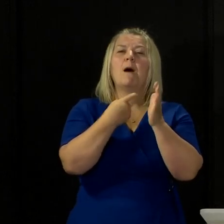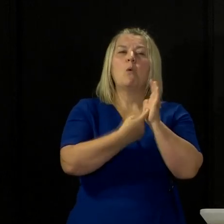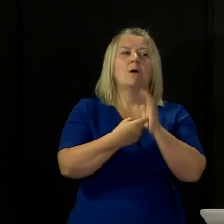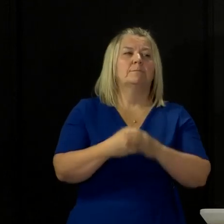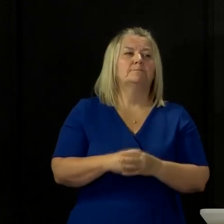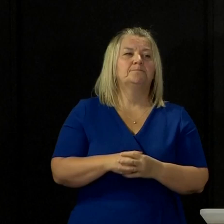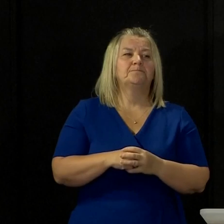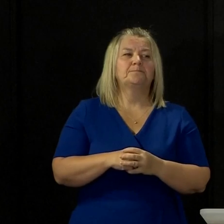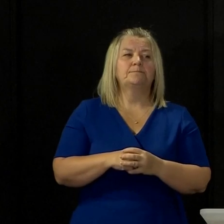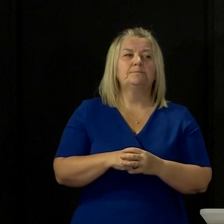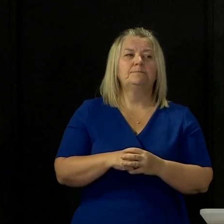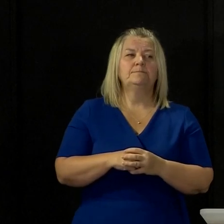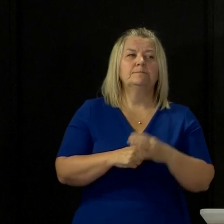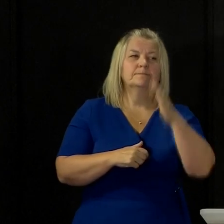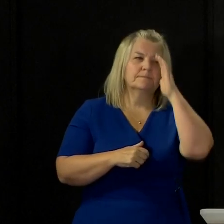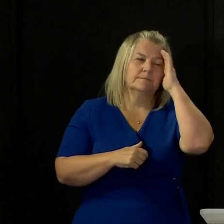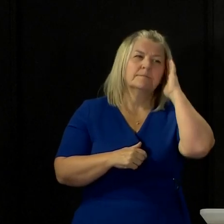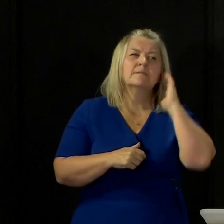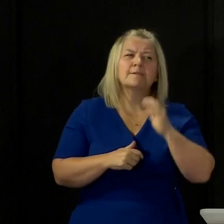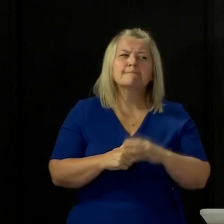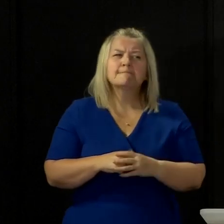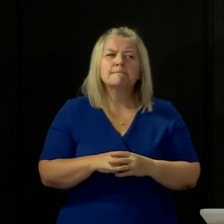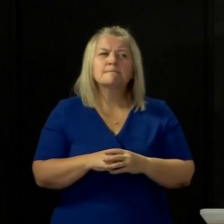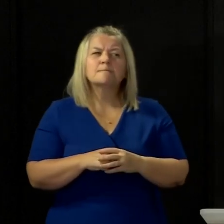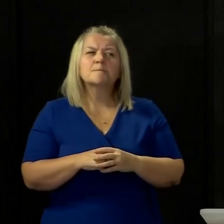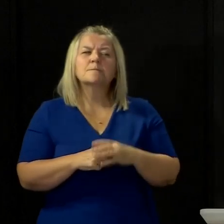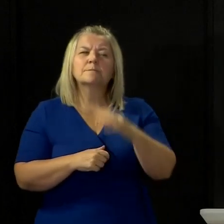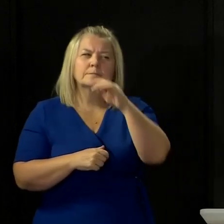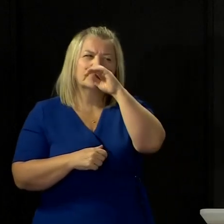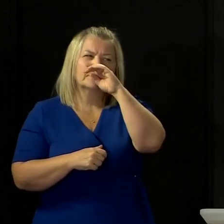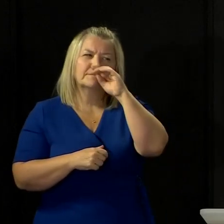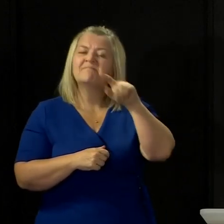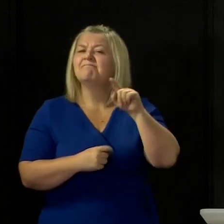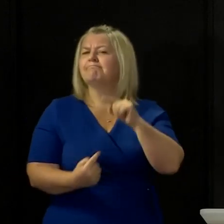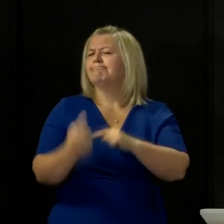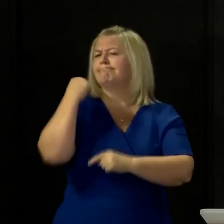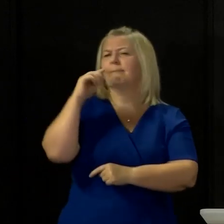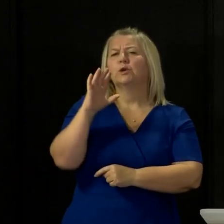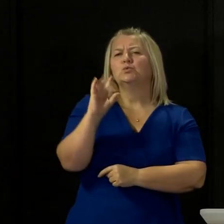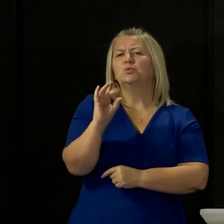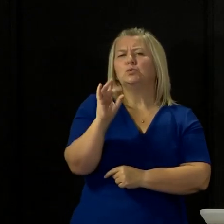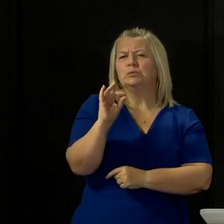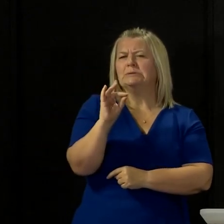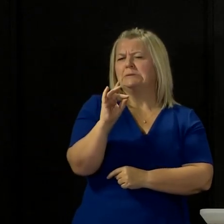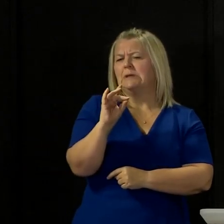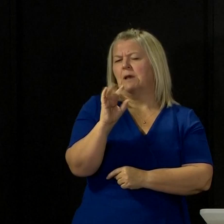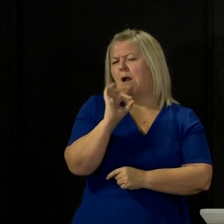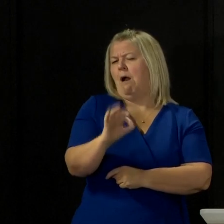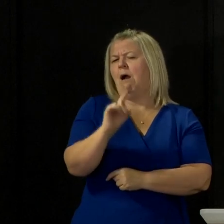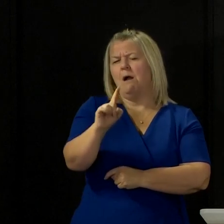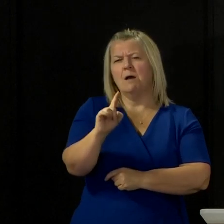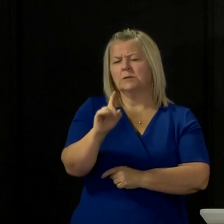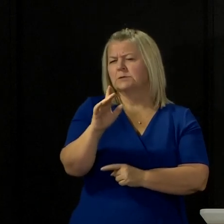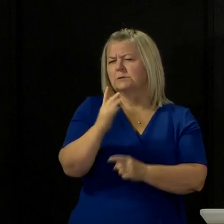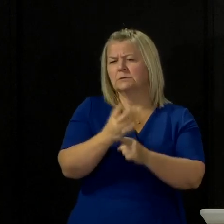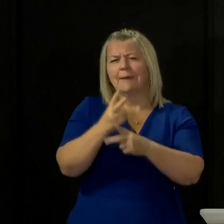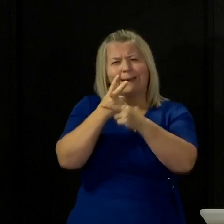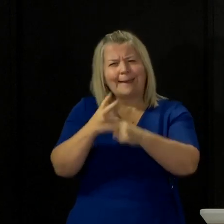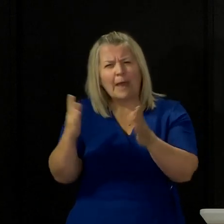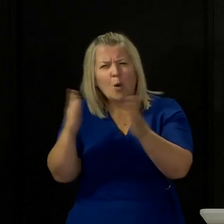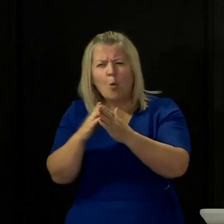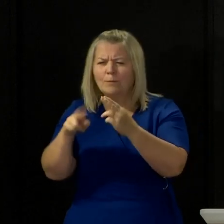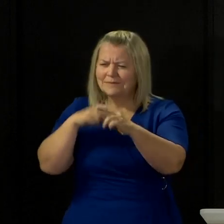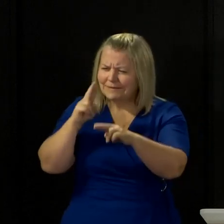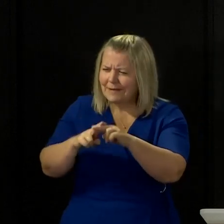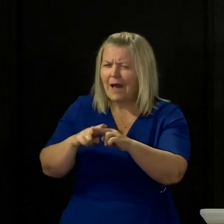Thanks, First Minister. In response to my question last Tuesday on the routine testing of care home staff, you said the programme was underway, something you've said